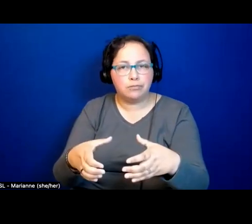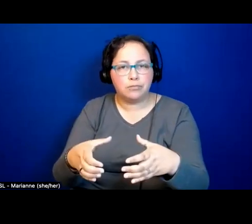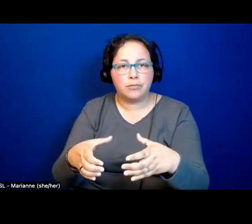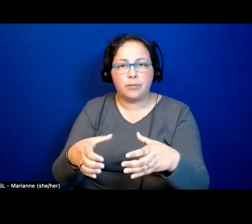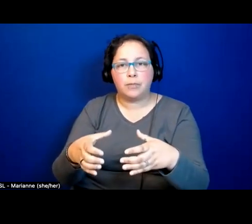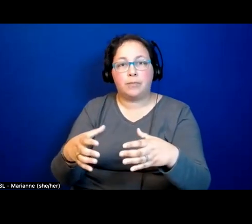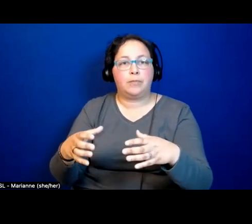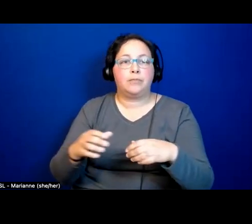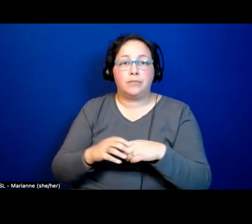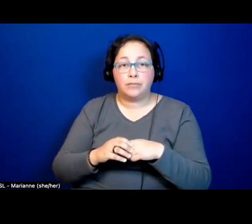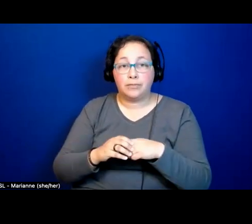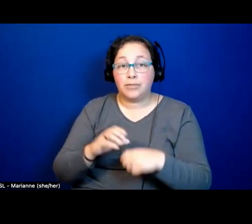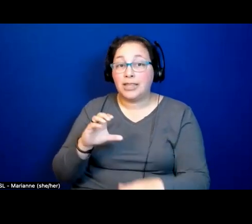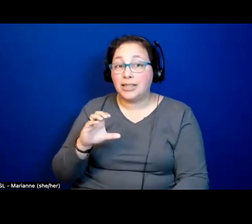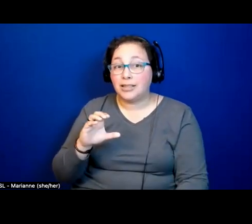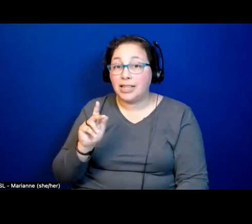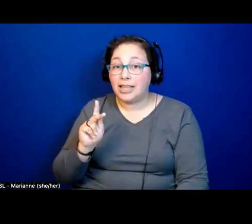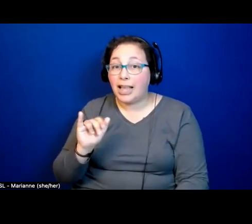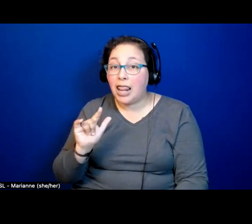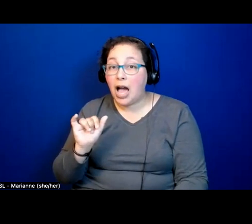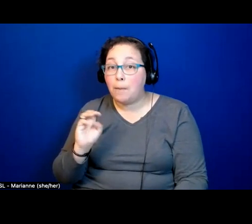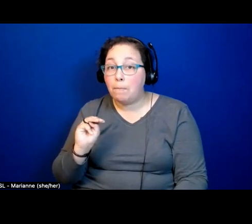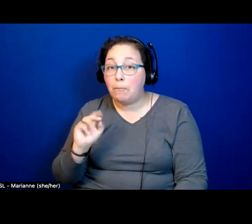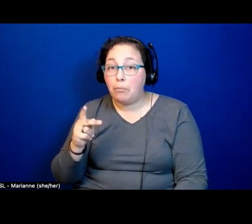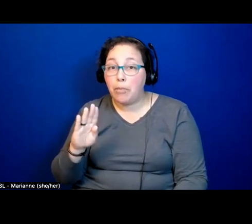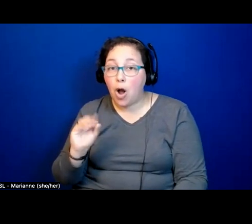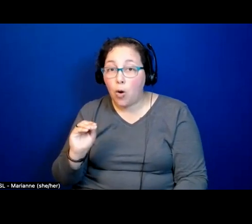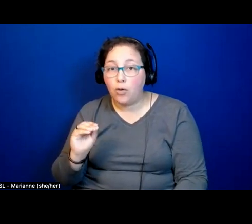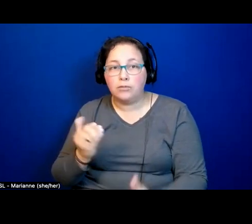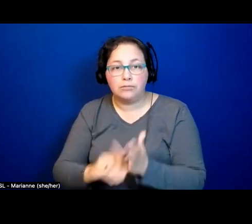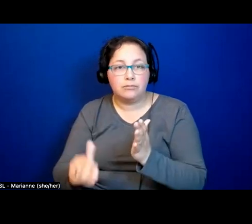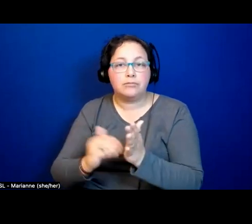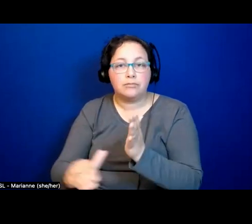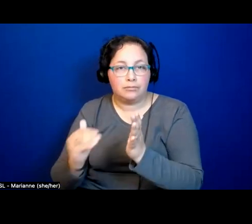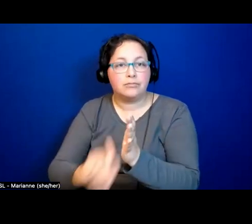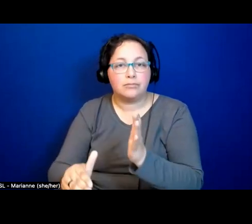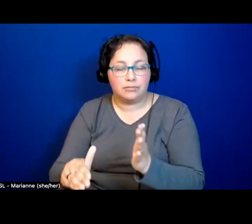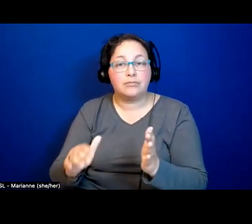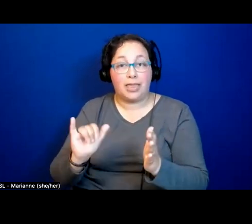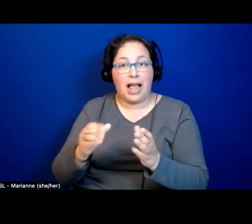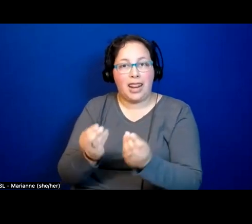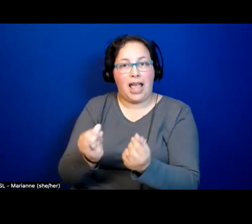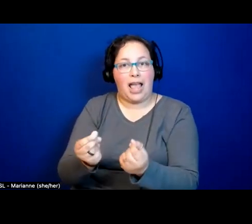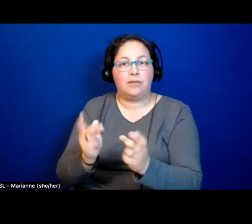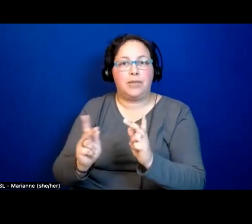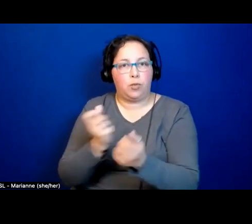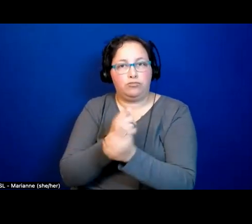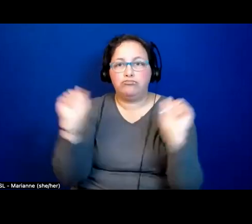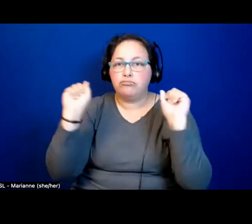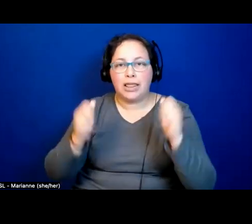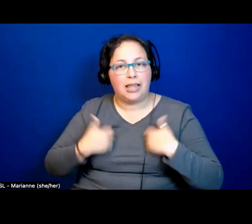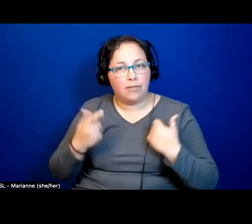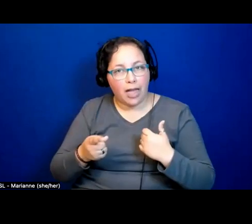quilombo and liberated land for people to live on and cultivate and thrive.